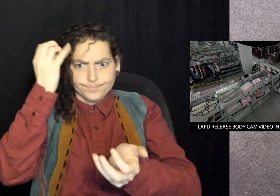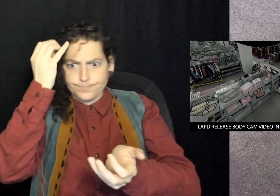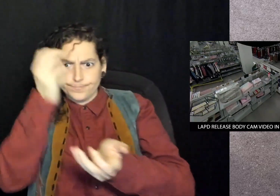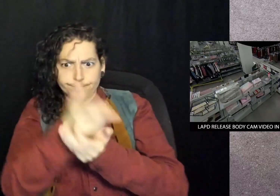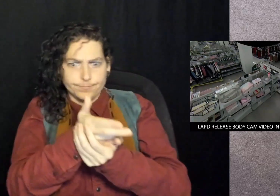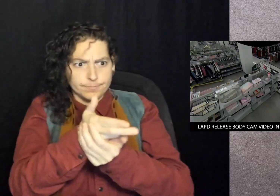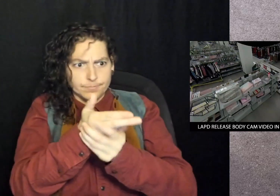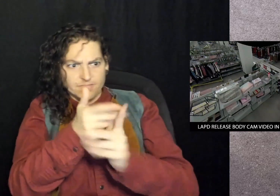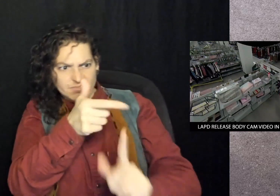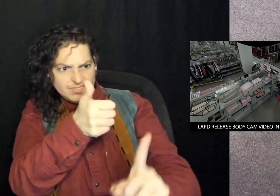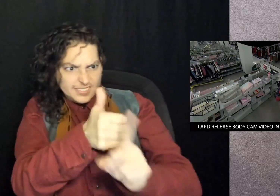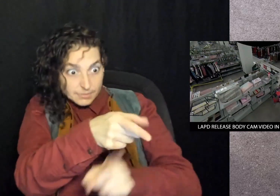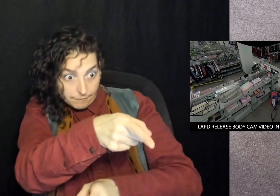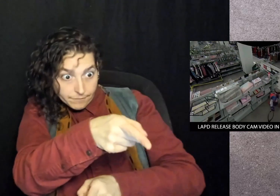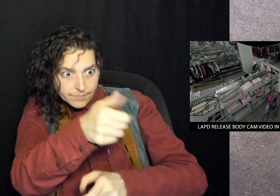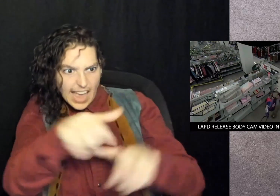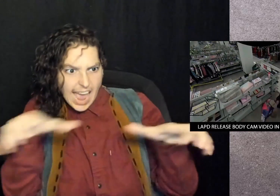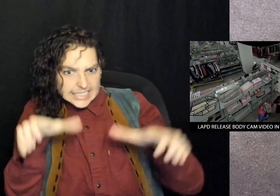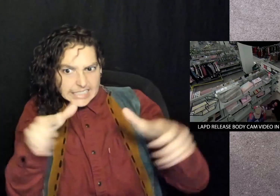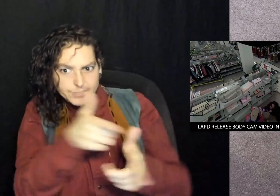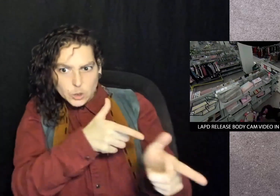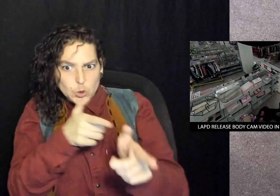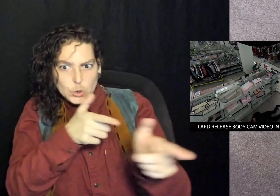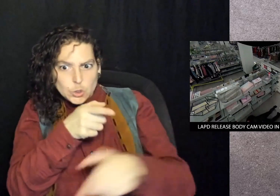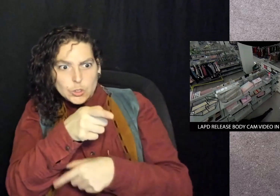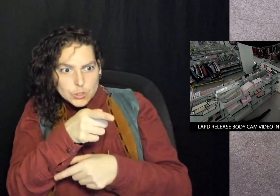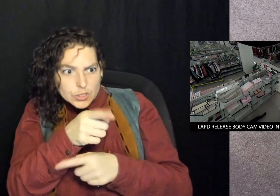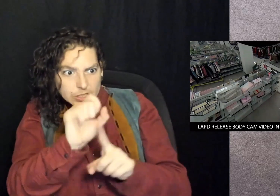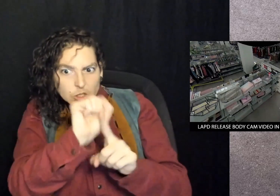thinking it was an active shooter situation.